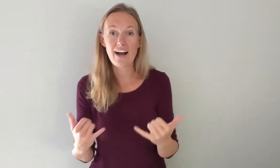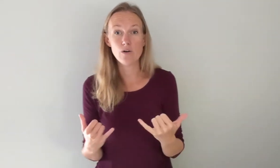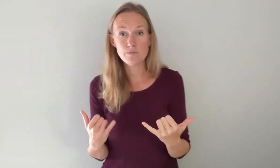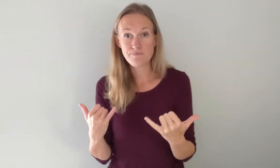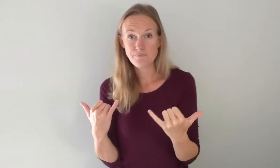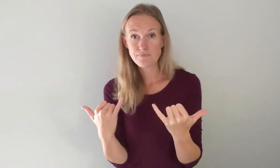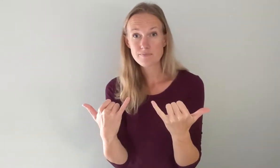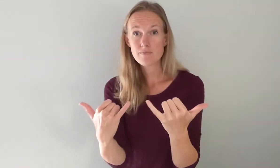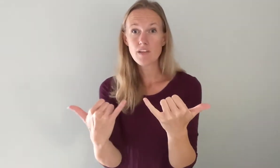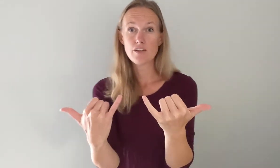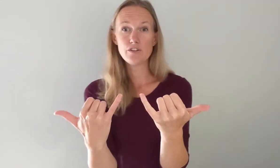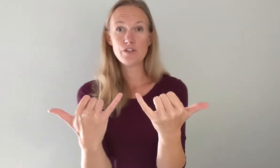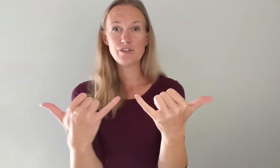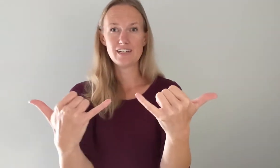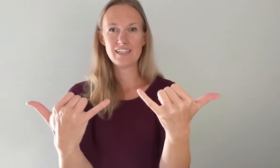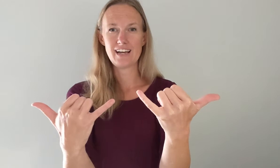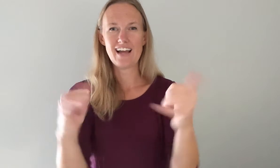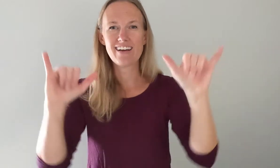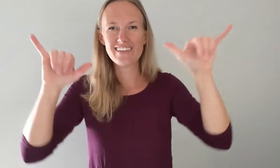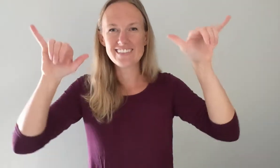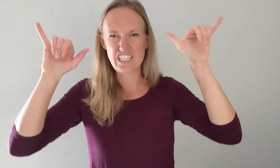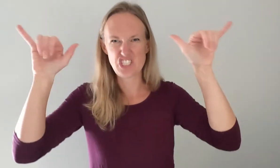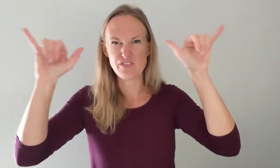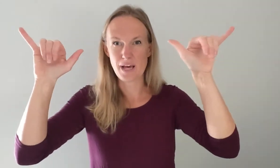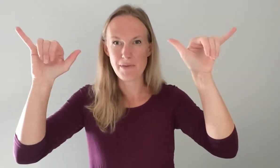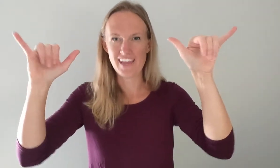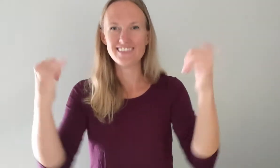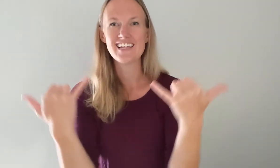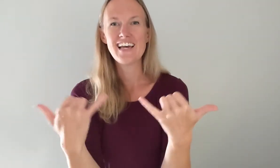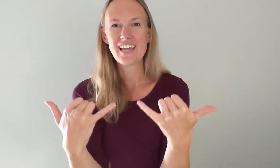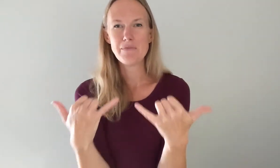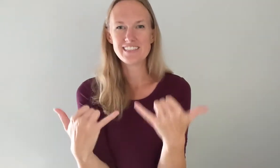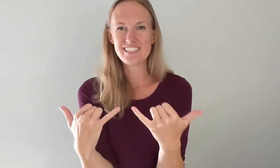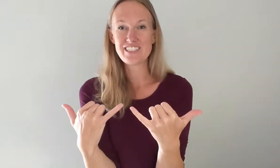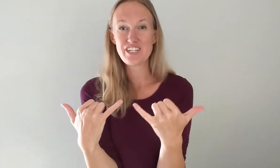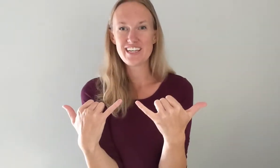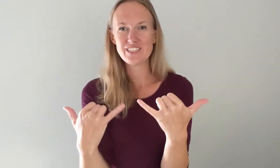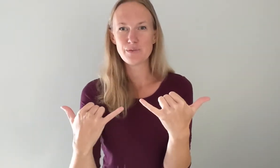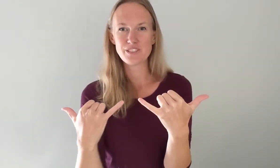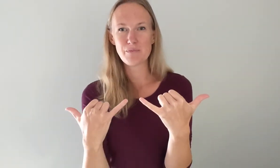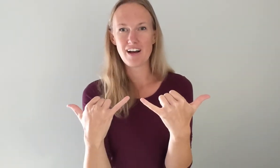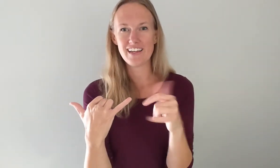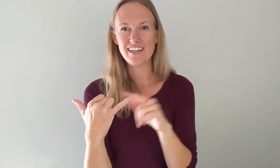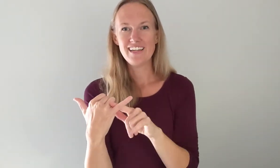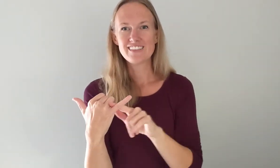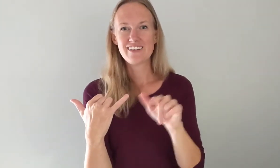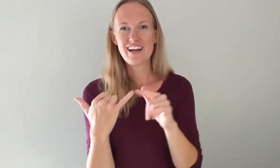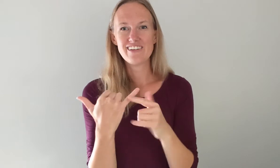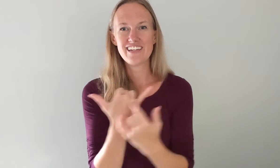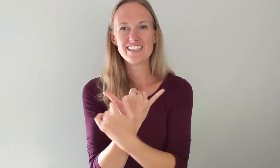you think I call these like surfs up hands. Okay but it's turned in towards your body. So you have your index